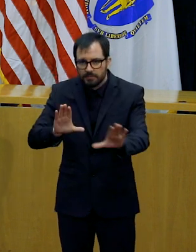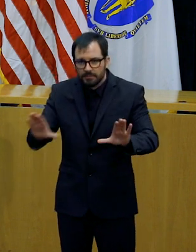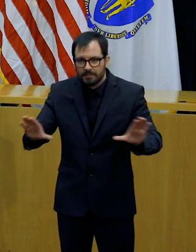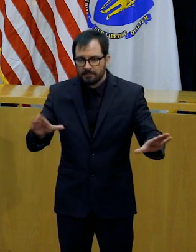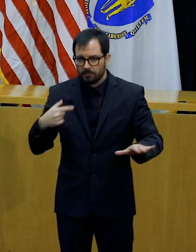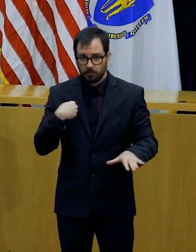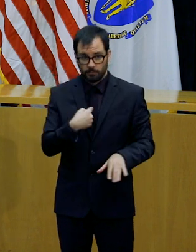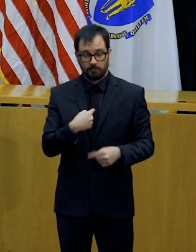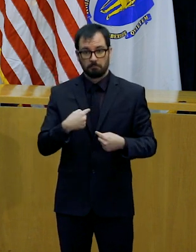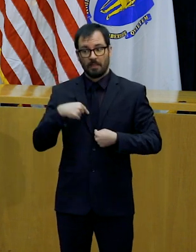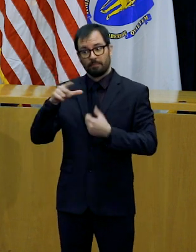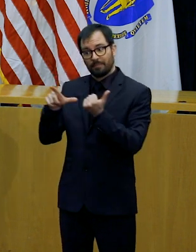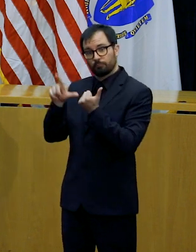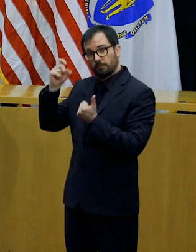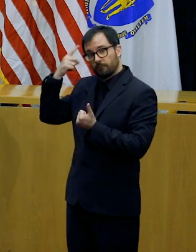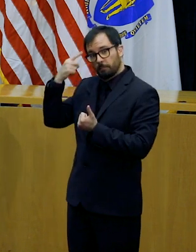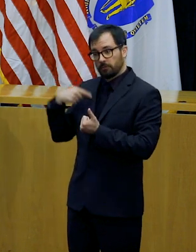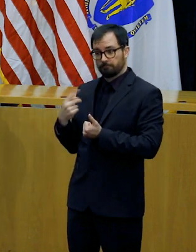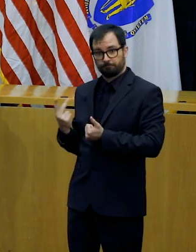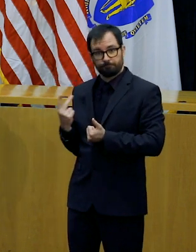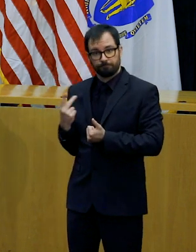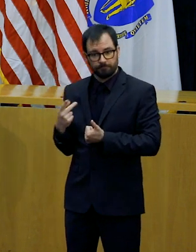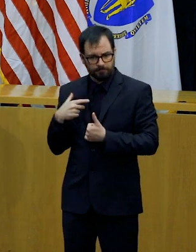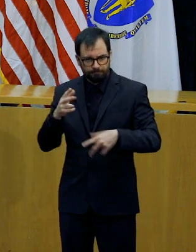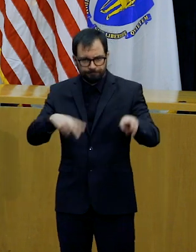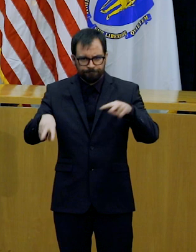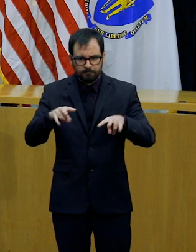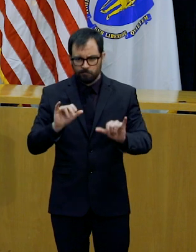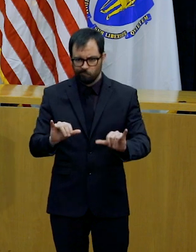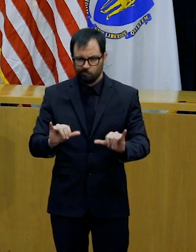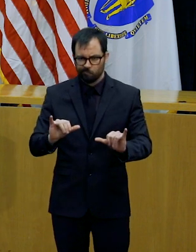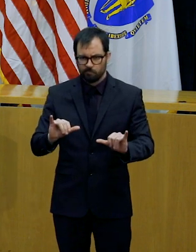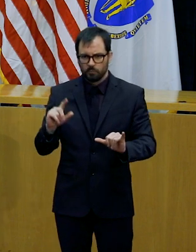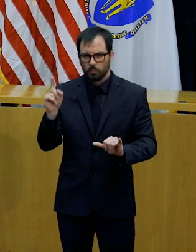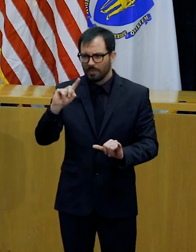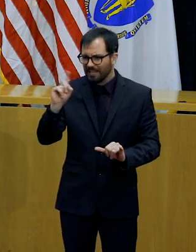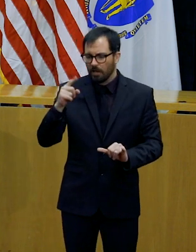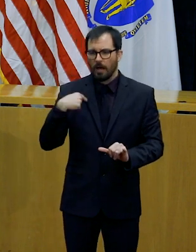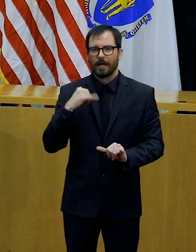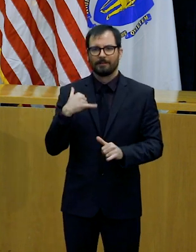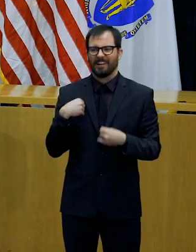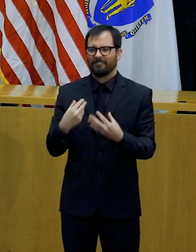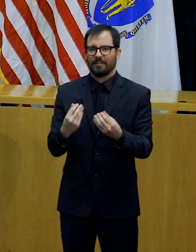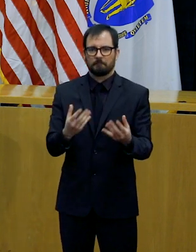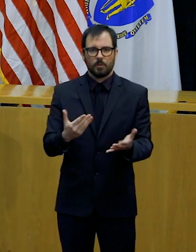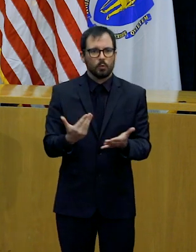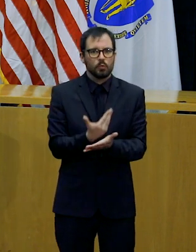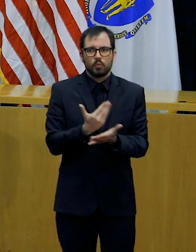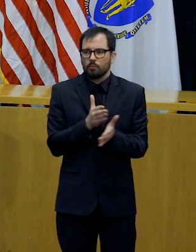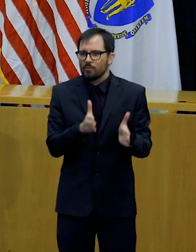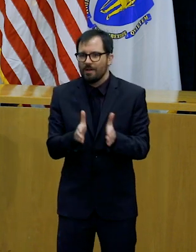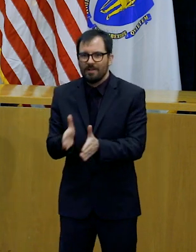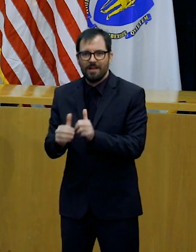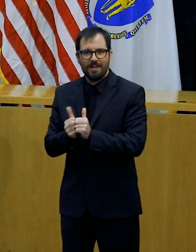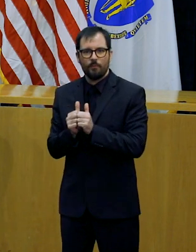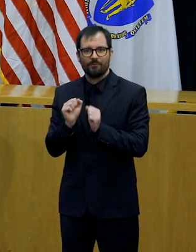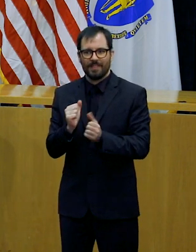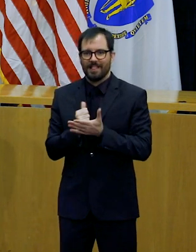municipalities need new tools and resources to ensure the continuity of local government and to support the needs of their residents.